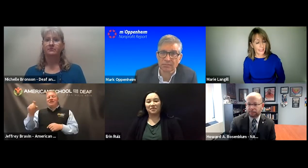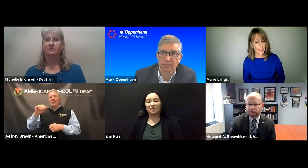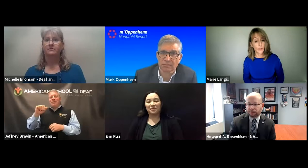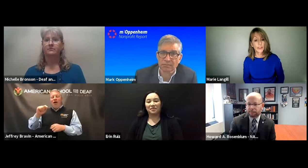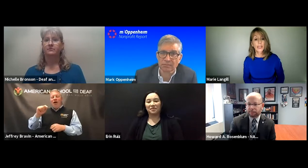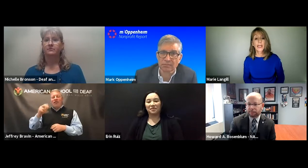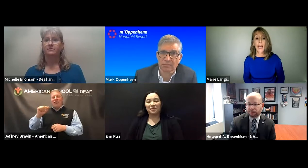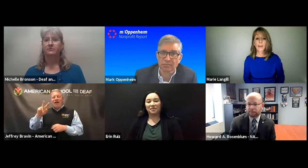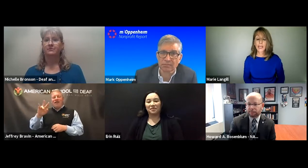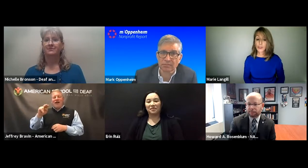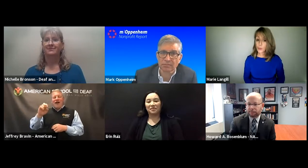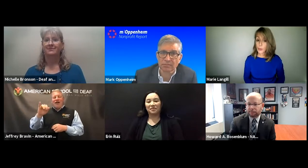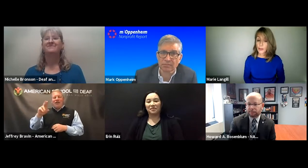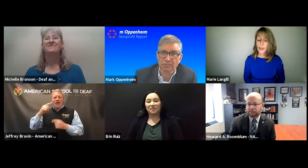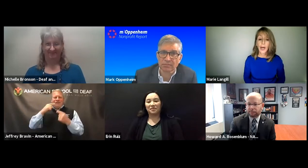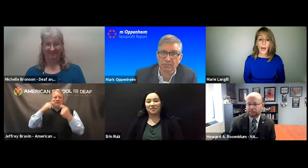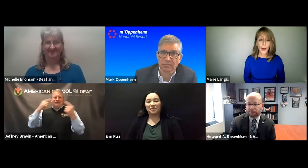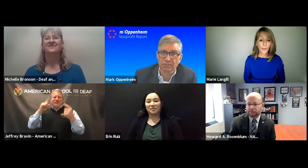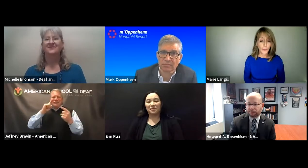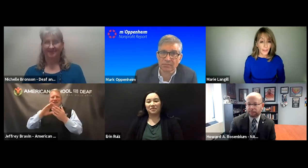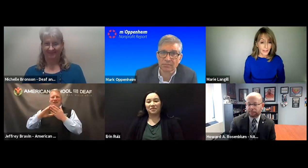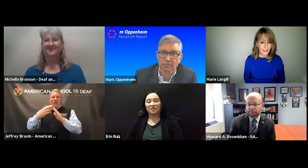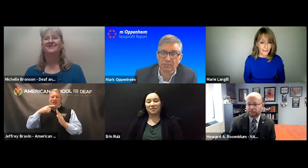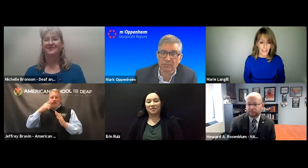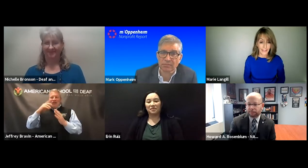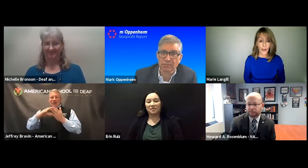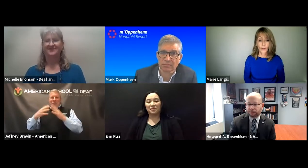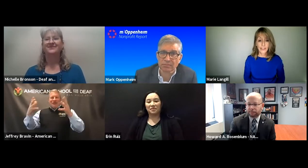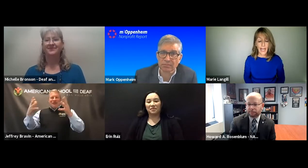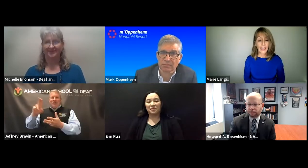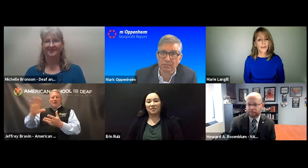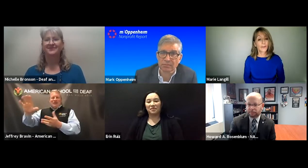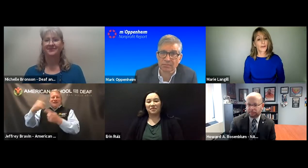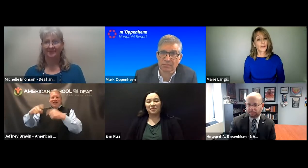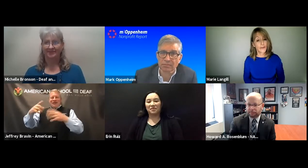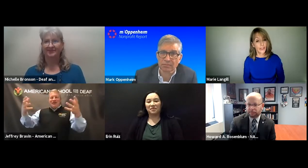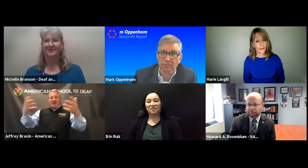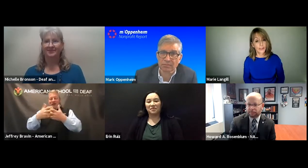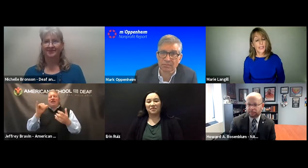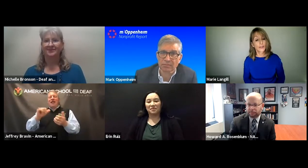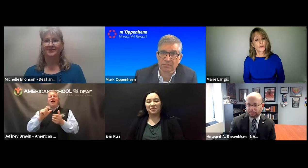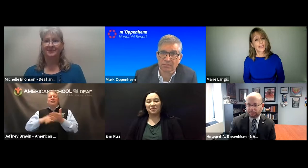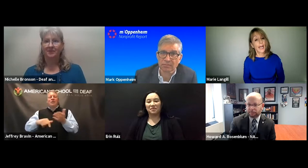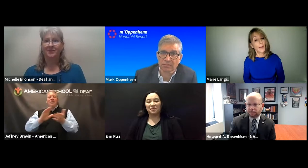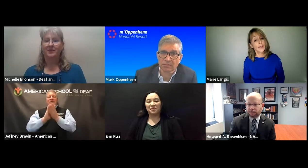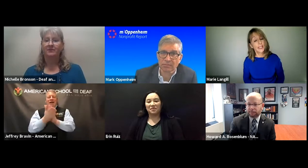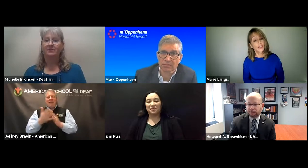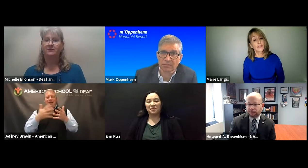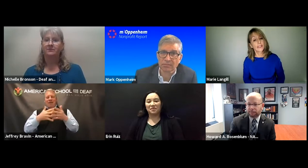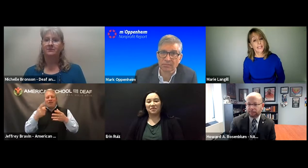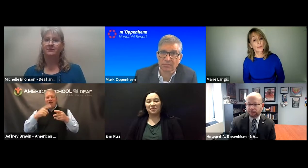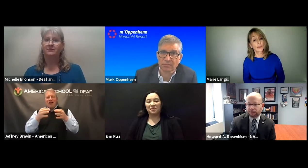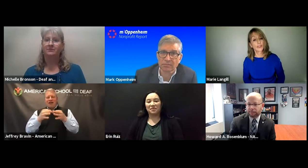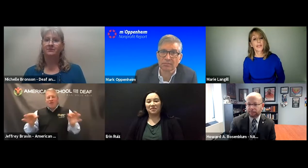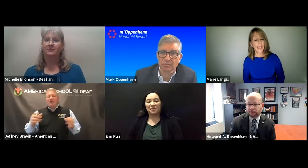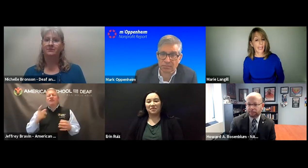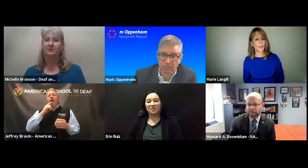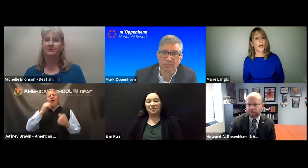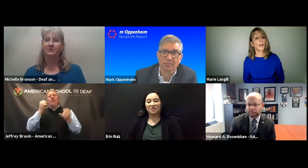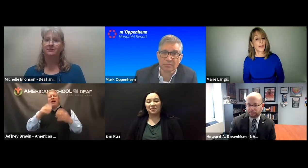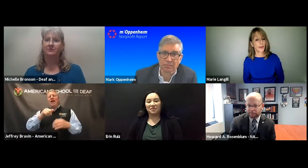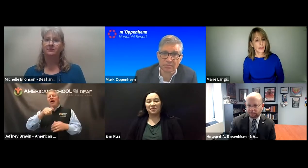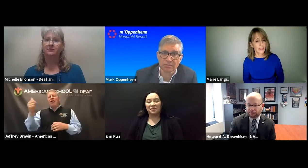the French sign language, combination with sign the home sign and Martha's Vineyards. So there's a combination of these languages